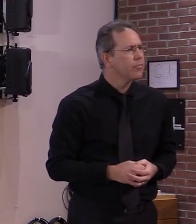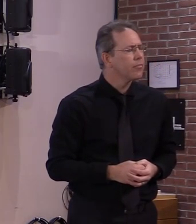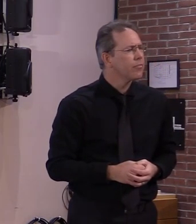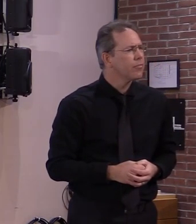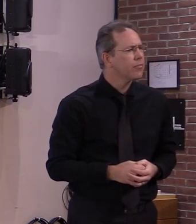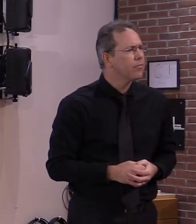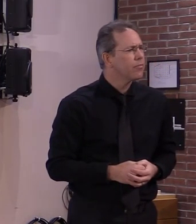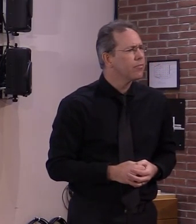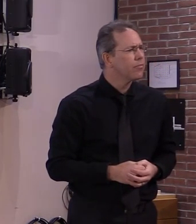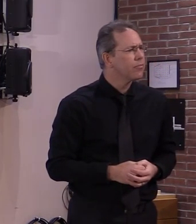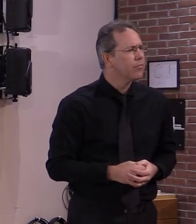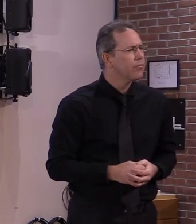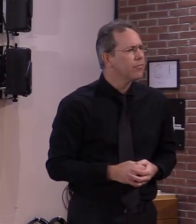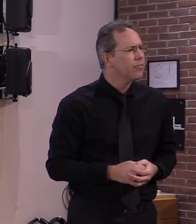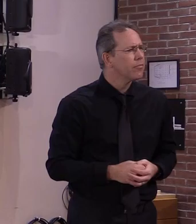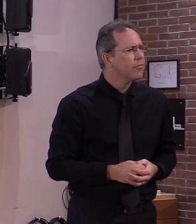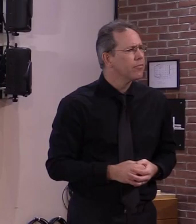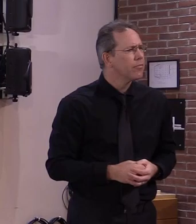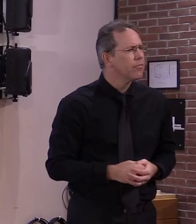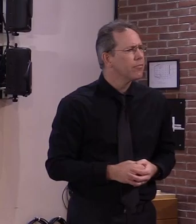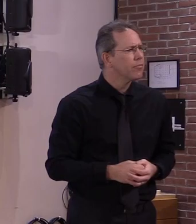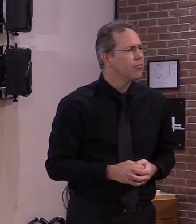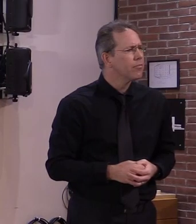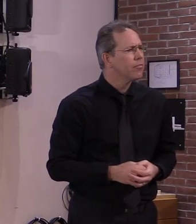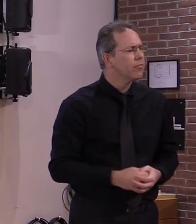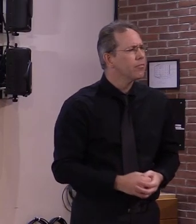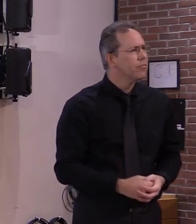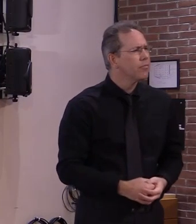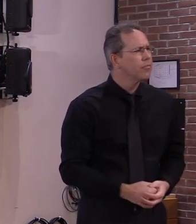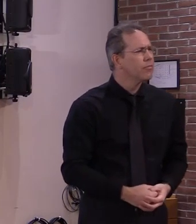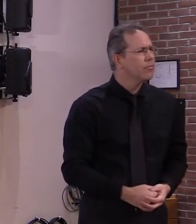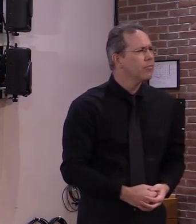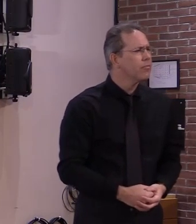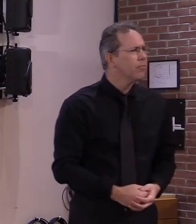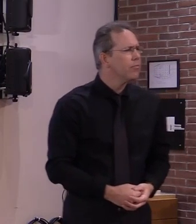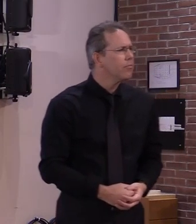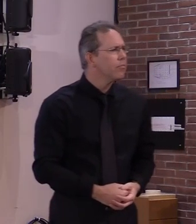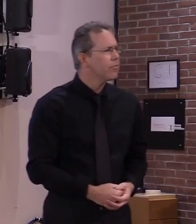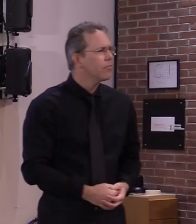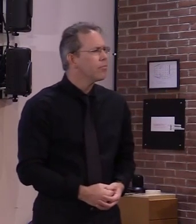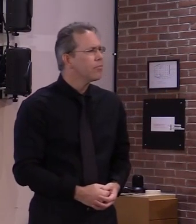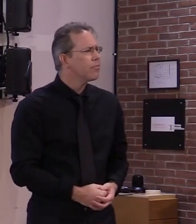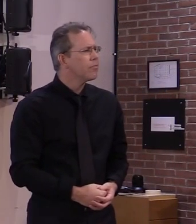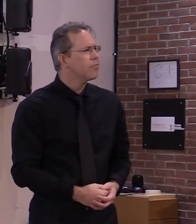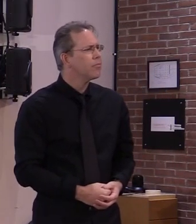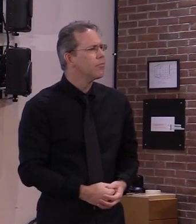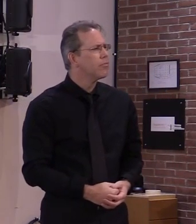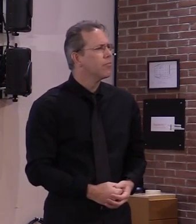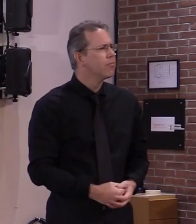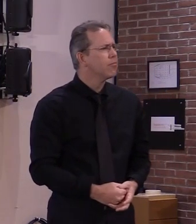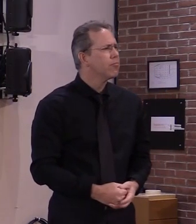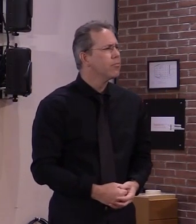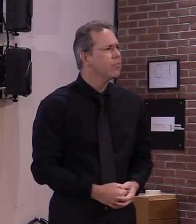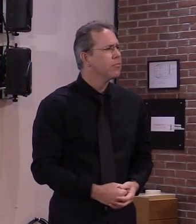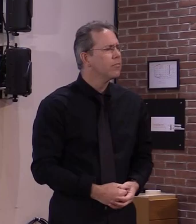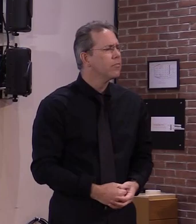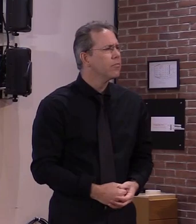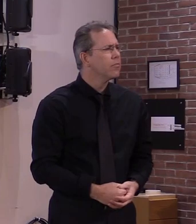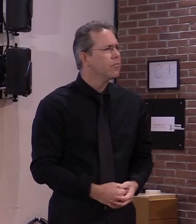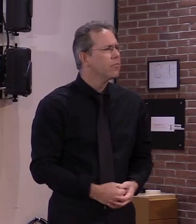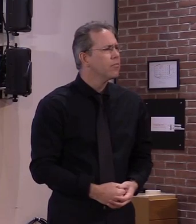increase in the state right now um and that's even as we go into a third week of this outbreak what